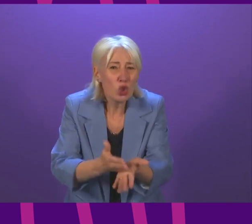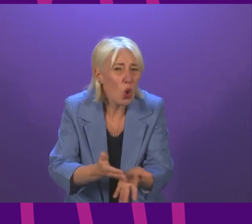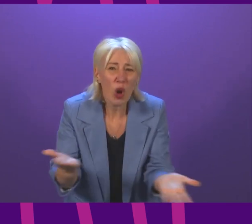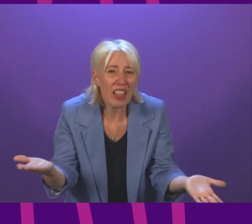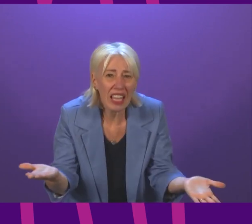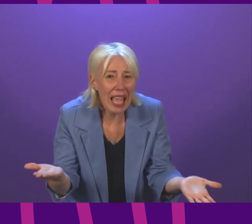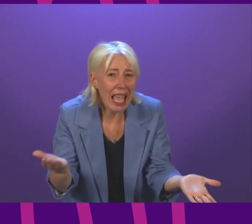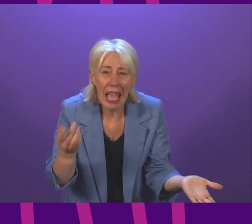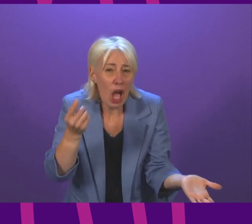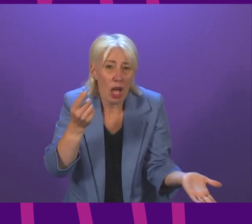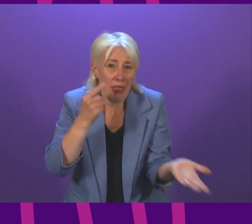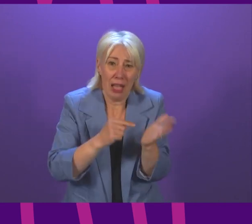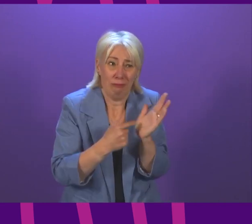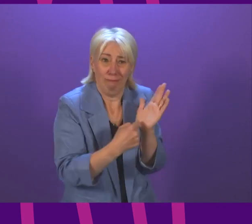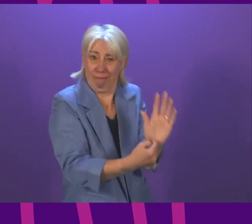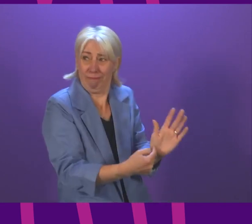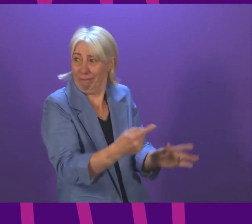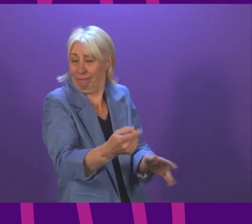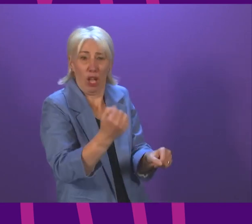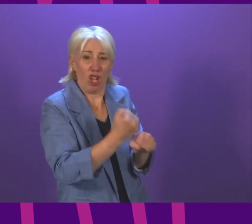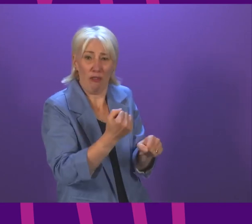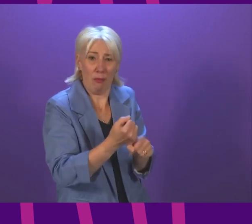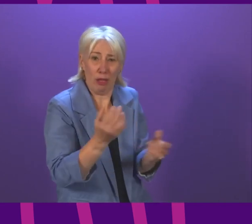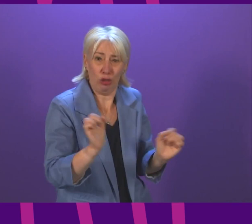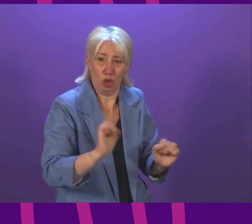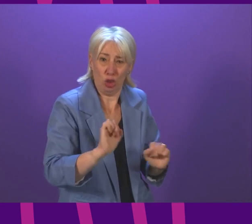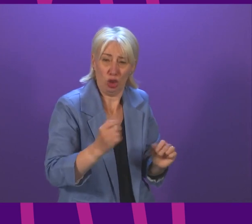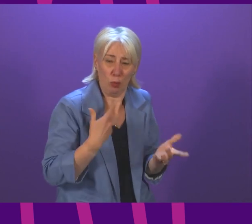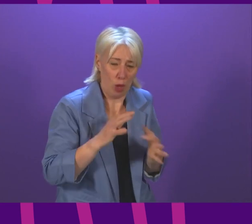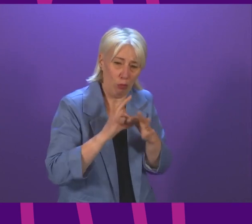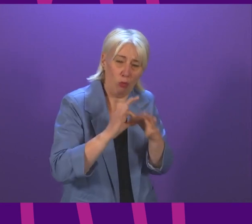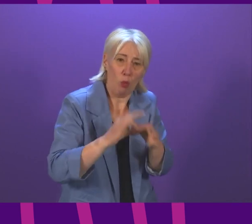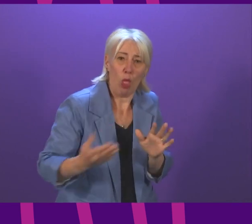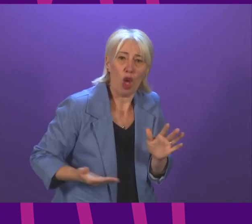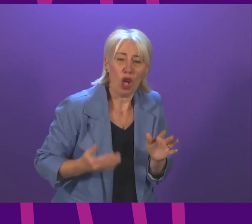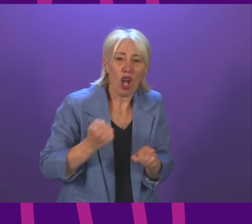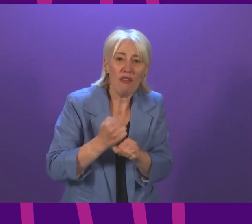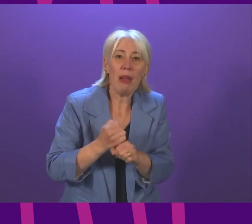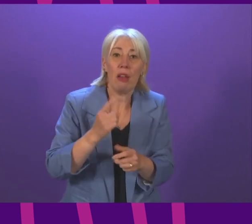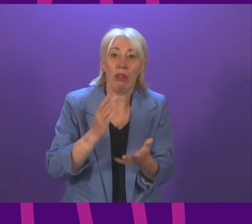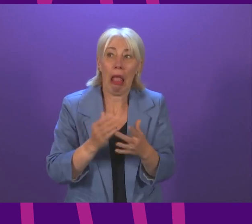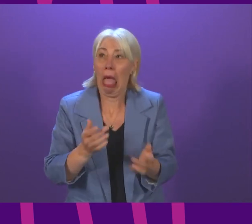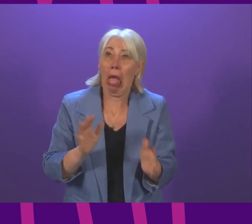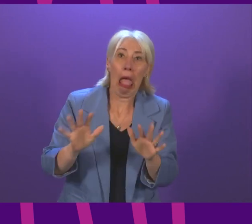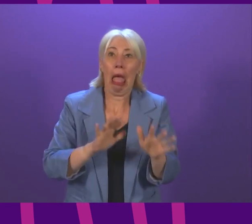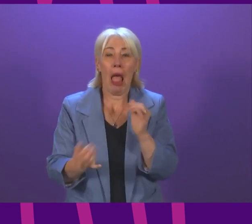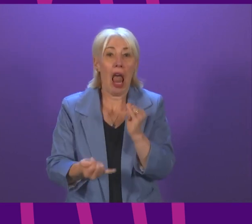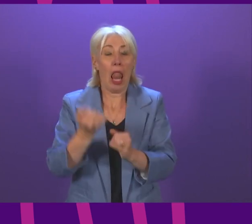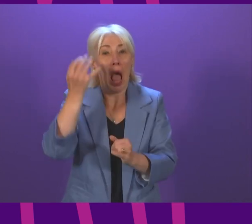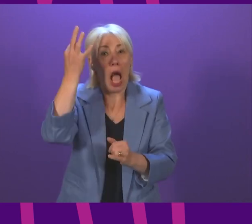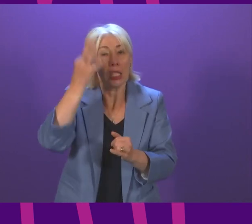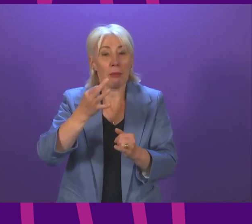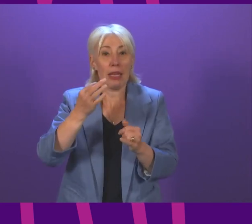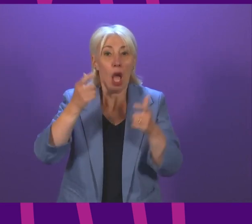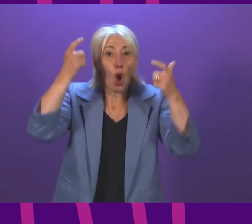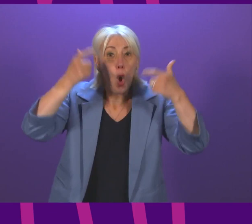it shows how badly the government have worked with businesses that they had to take this last-minute legal challenge and they were still in court